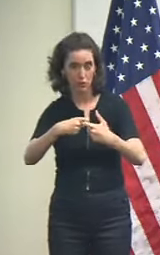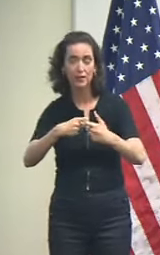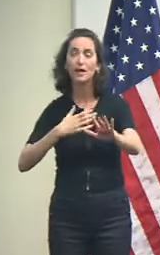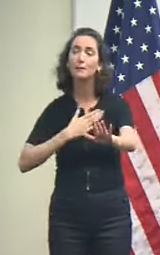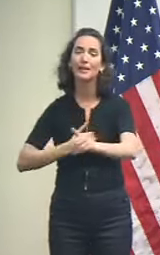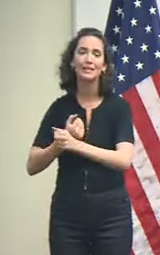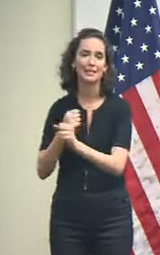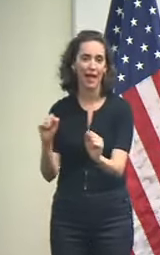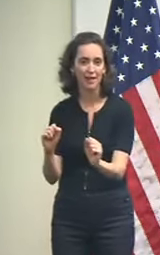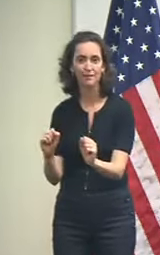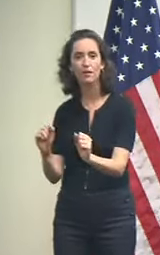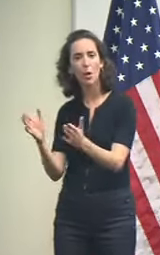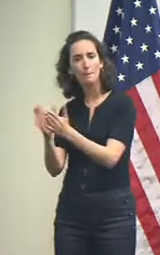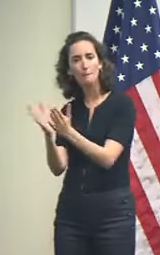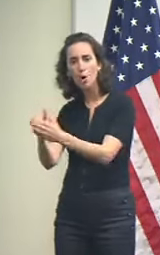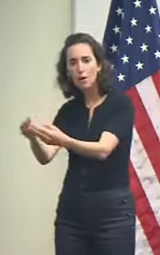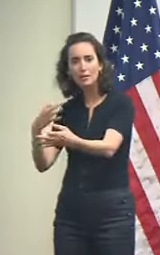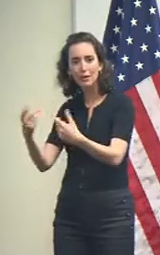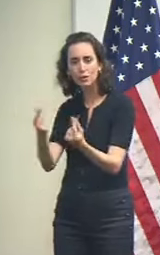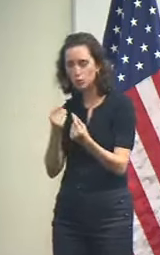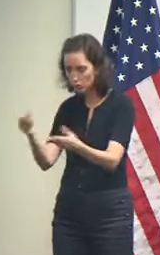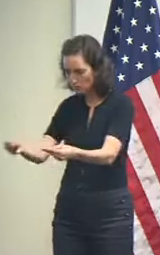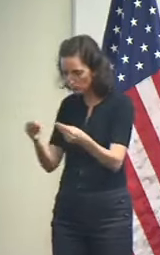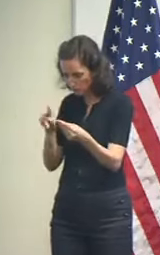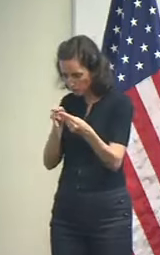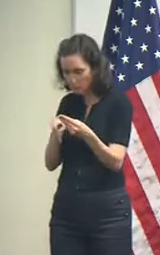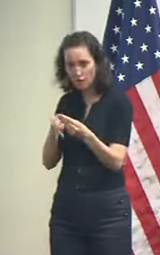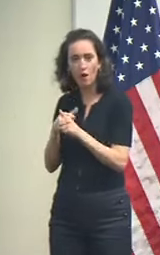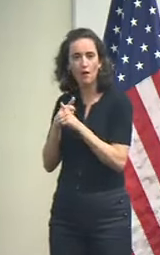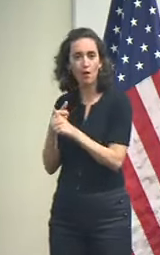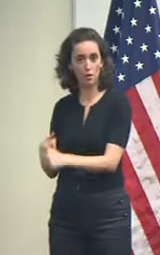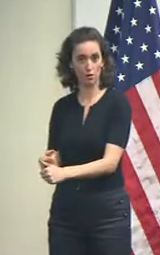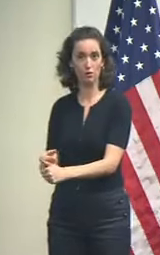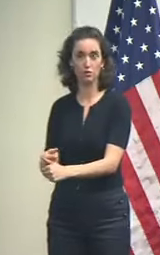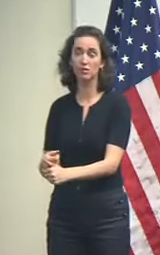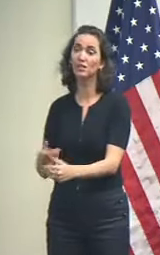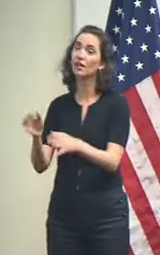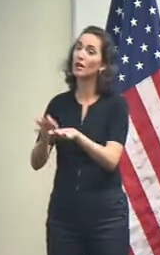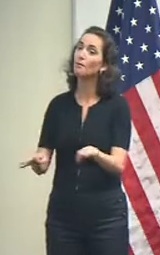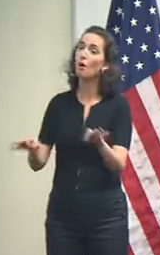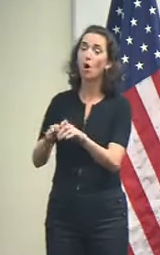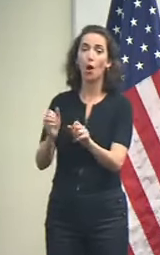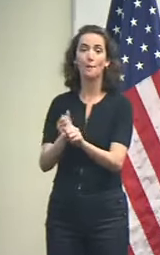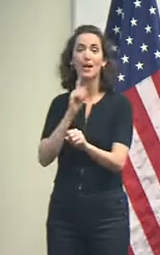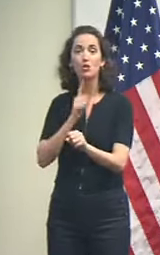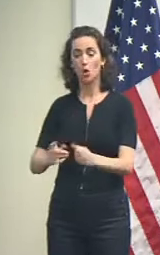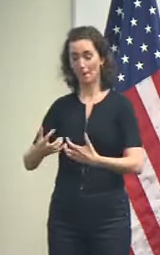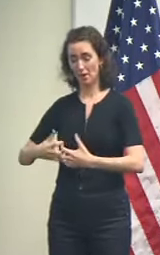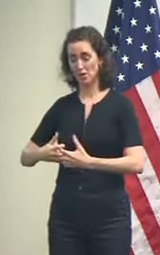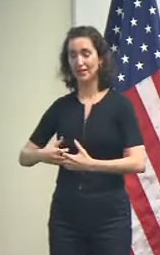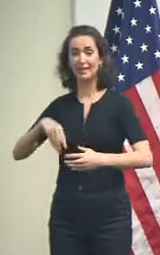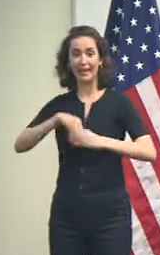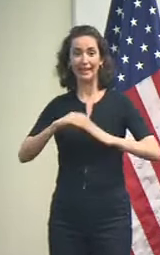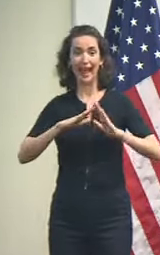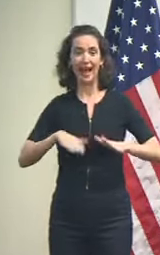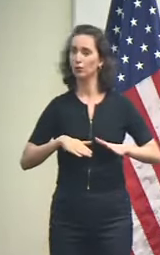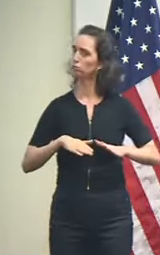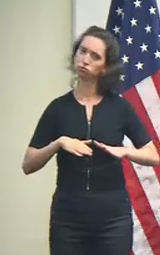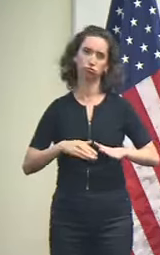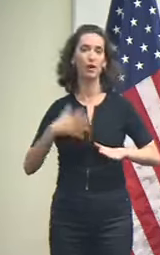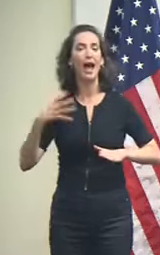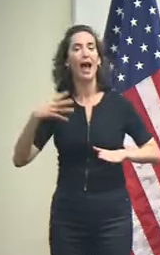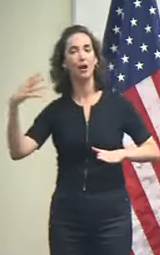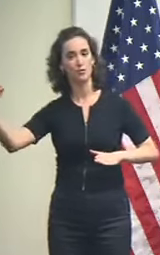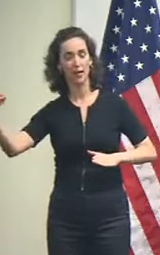manufacturer's instructions. In brief, please make sure that those generators are outdoors and 20 feet away from your